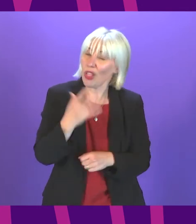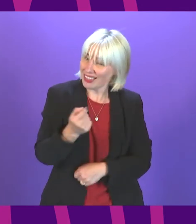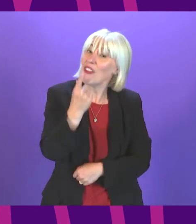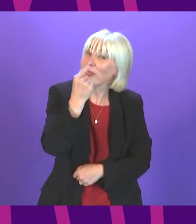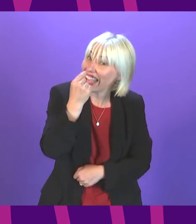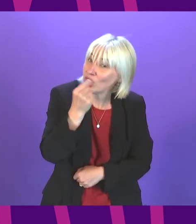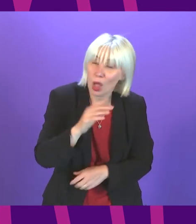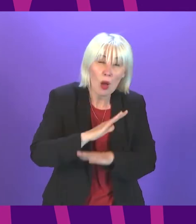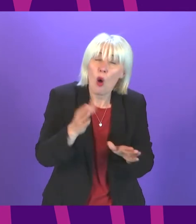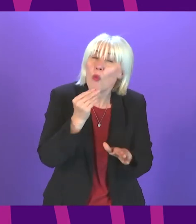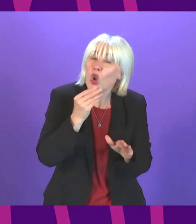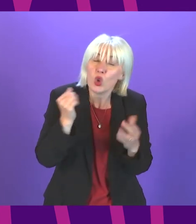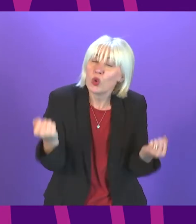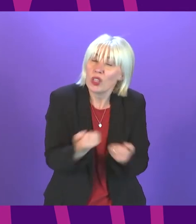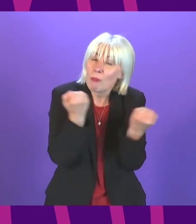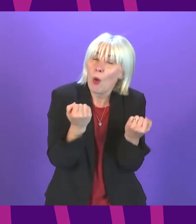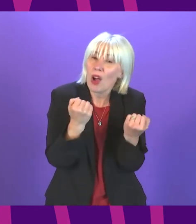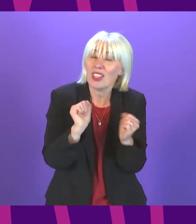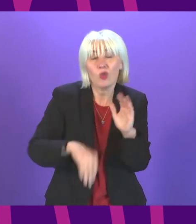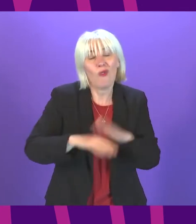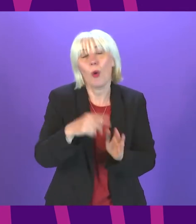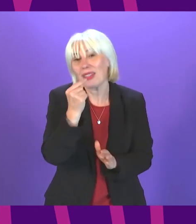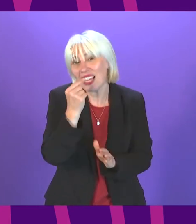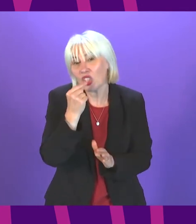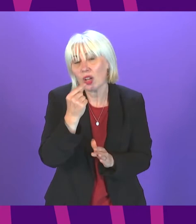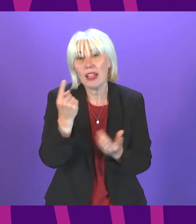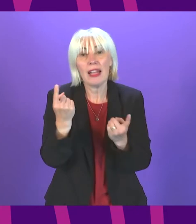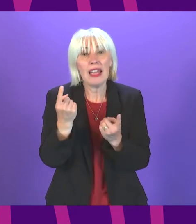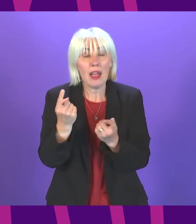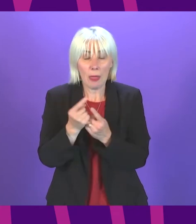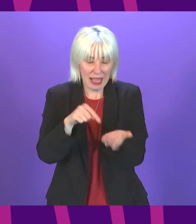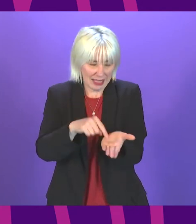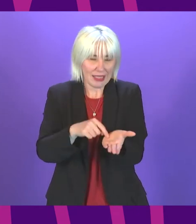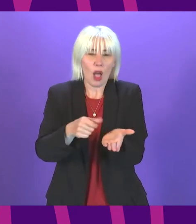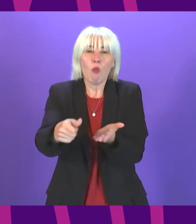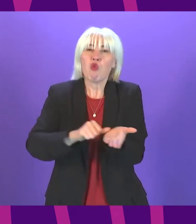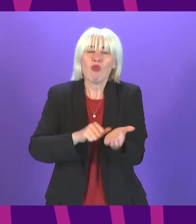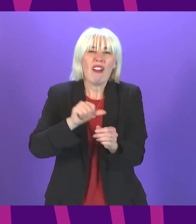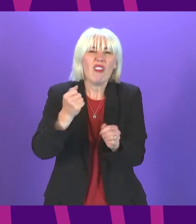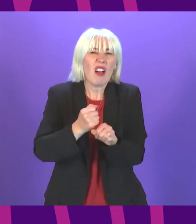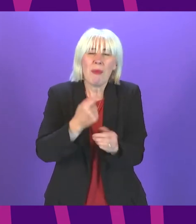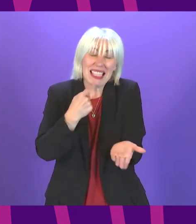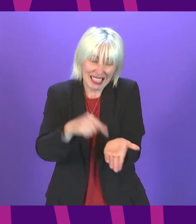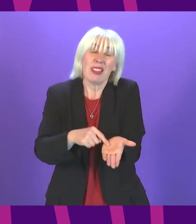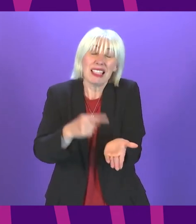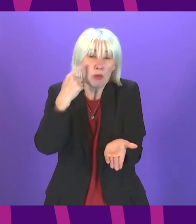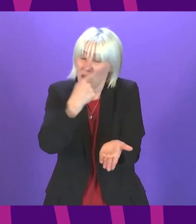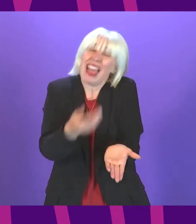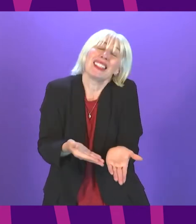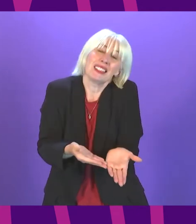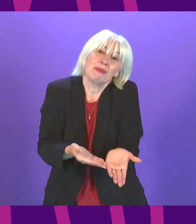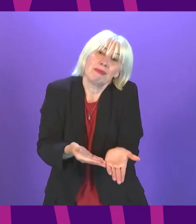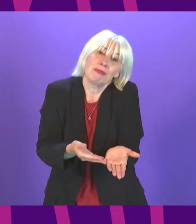We're just not using our powers to their full potential the things we haven't heard in the programme for government show that right now we're doing all